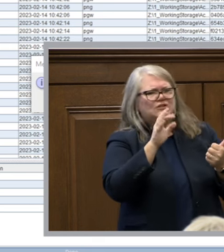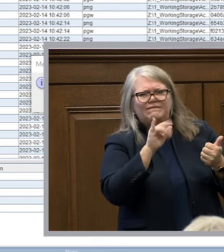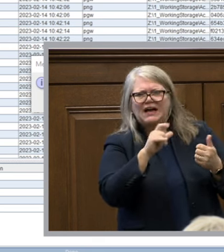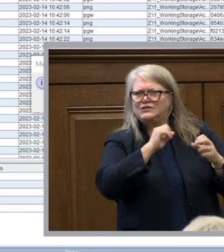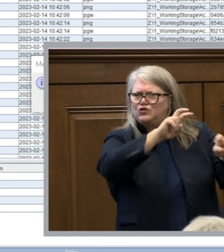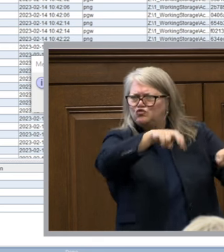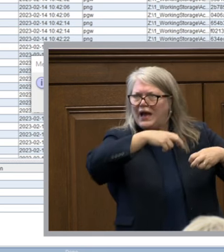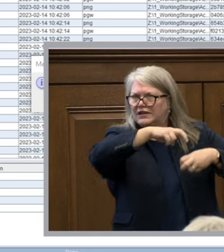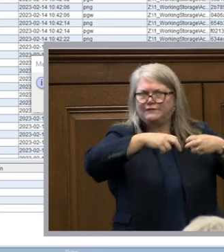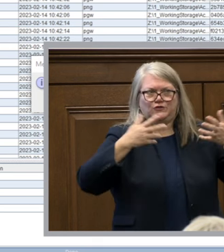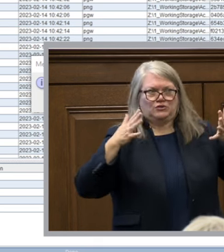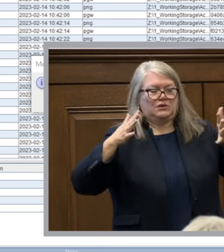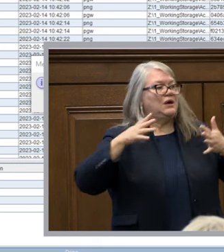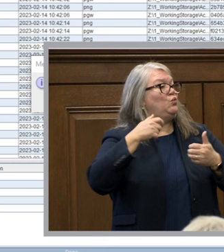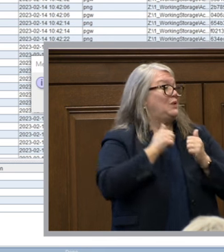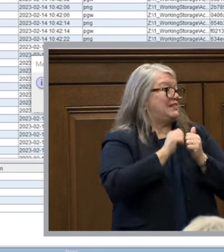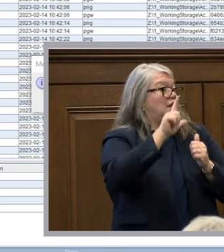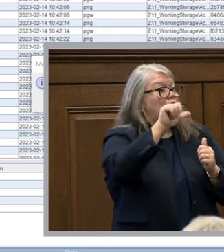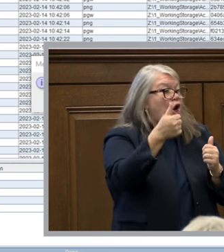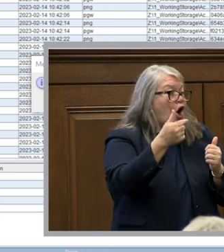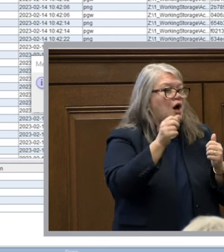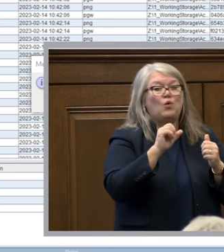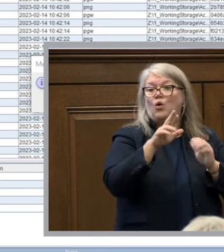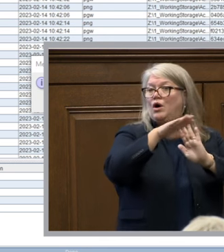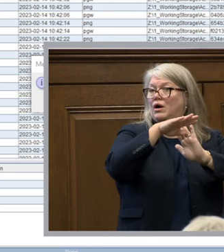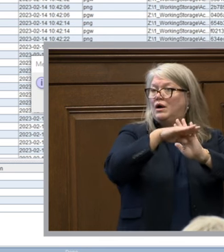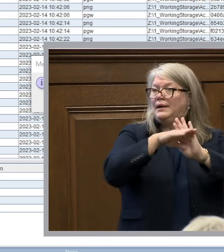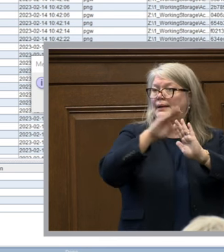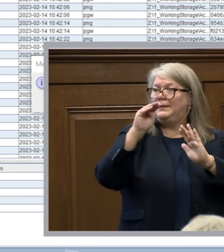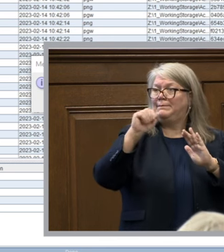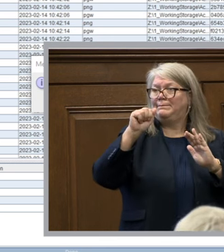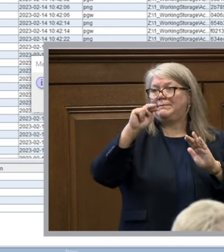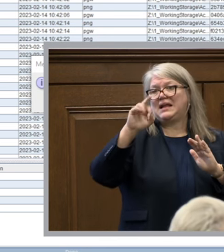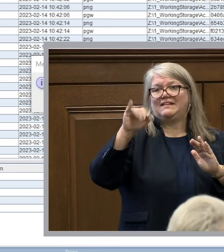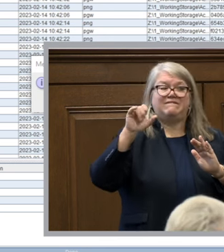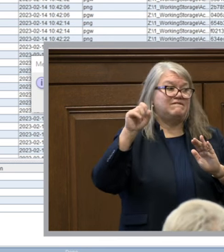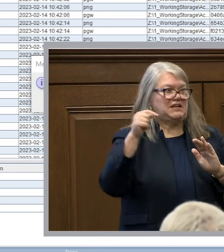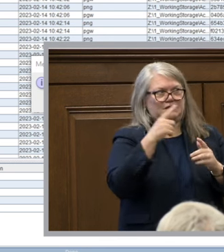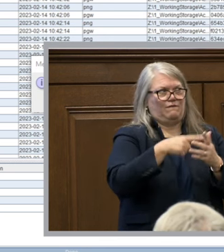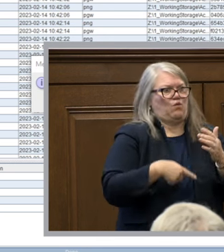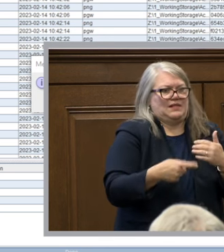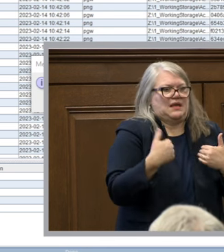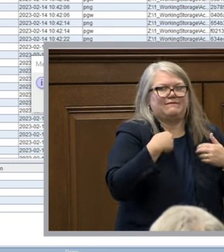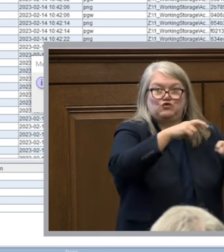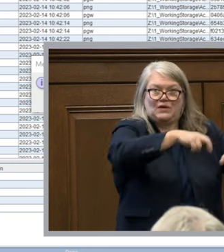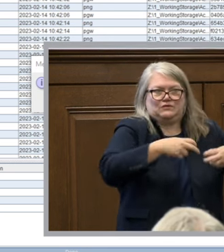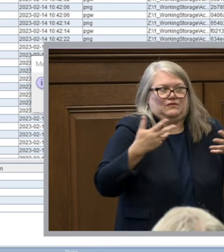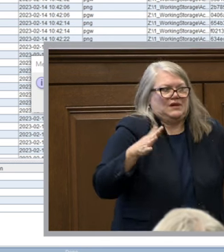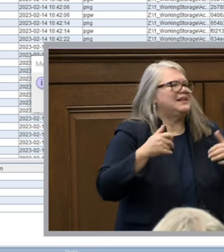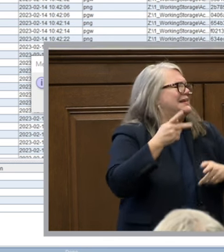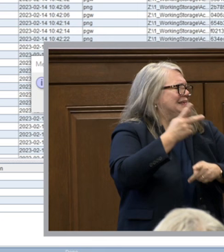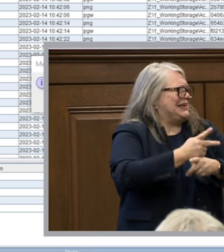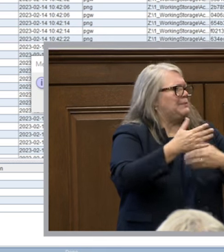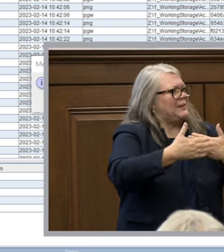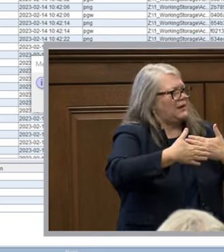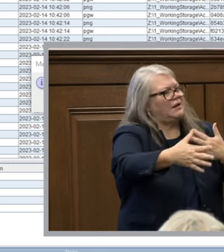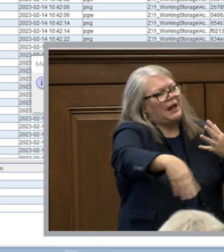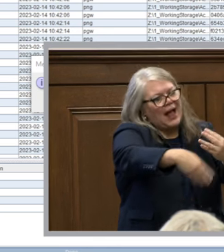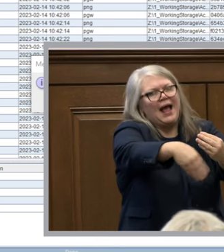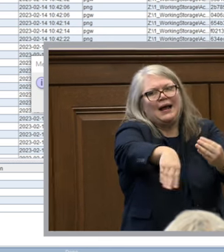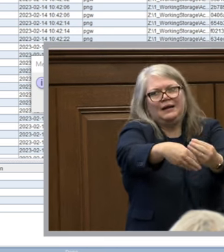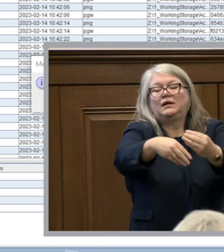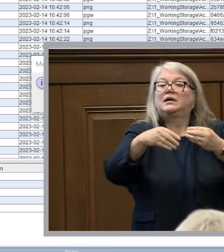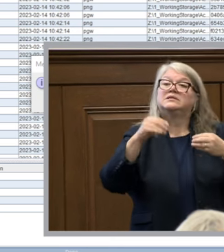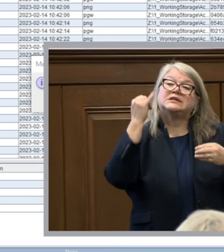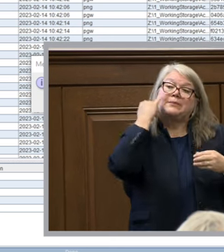transferring they can have a log or a manifest of the records that they have transferred to nara and retain that over time and if the